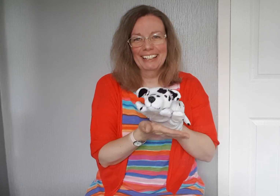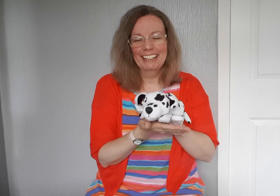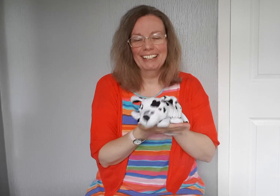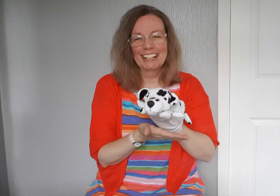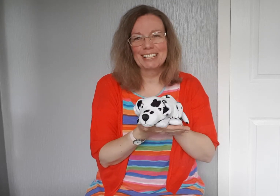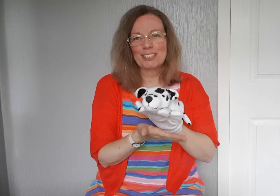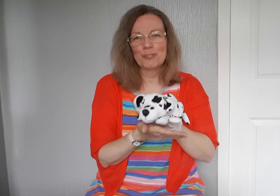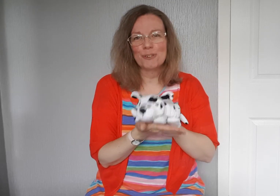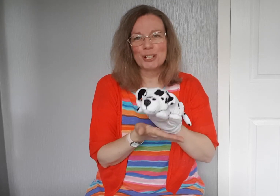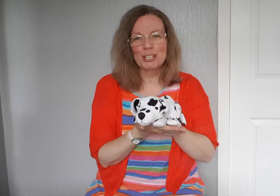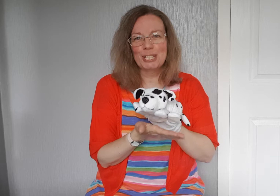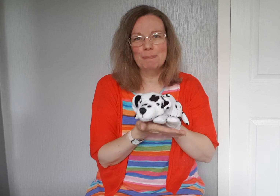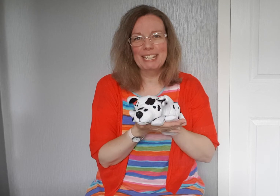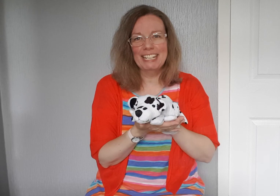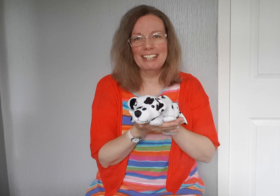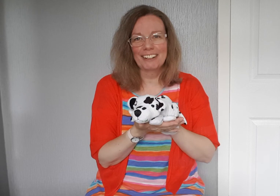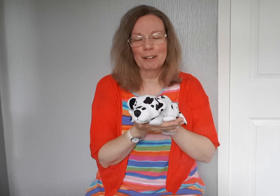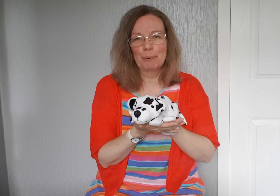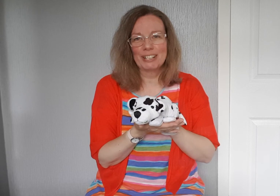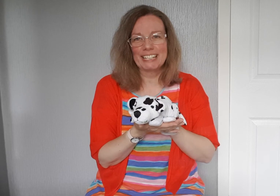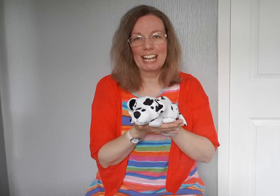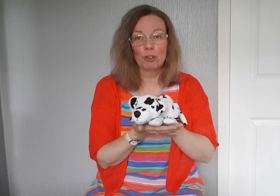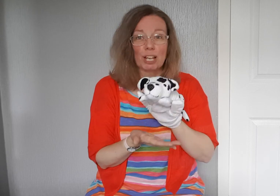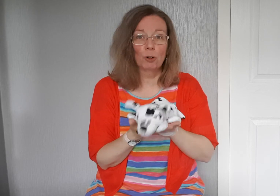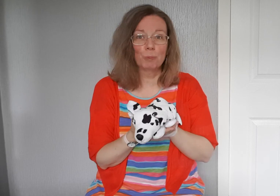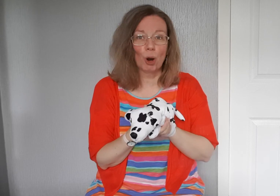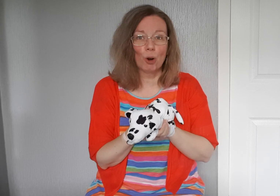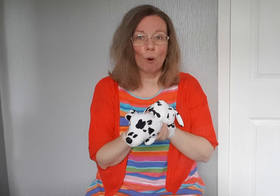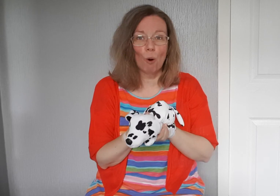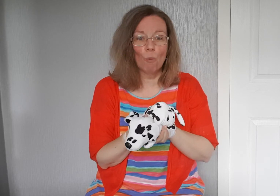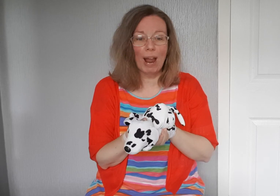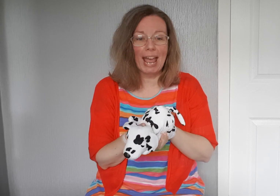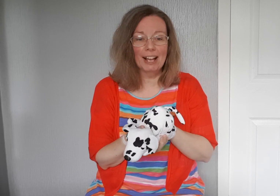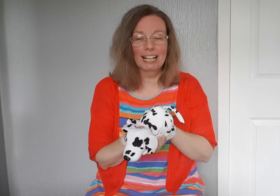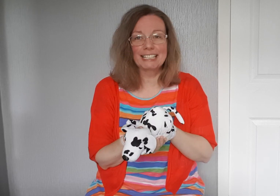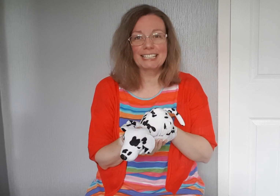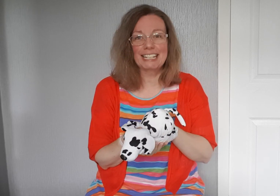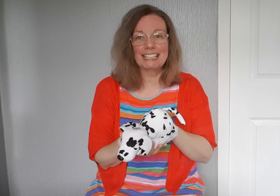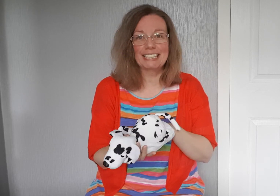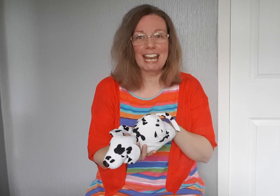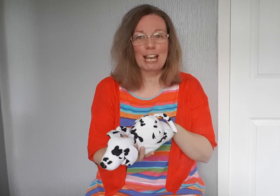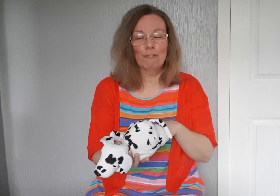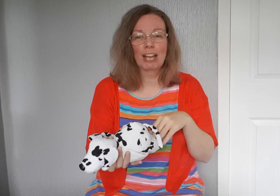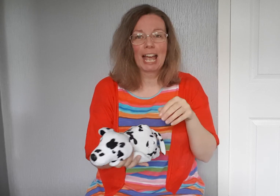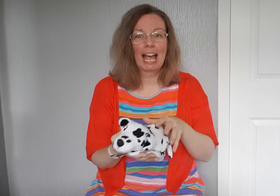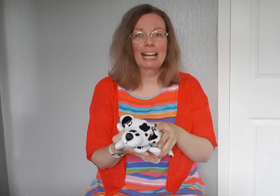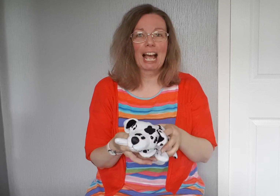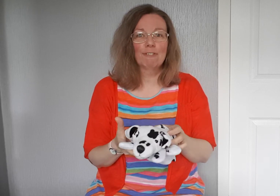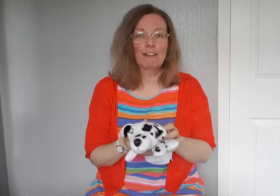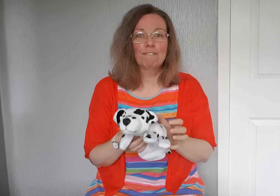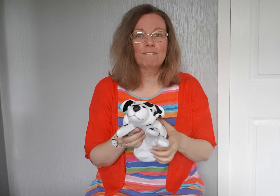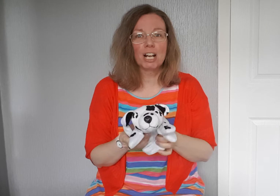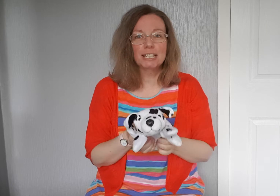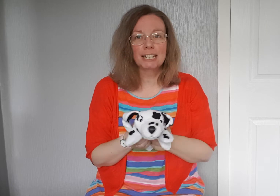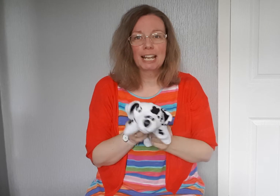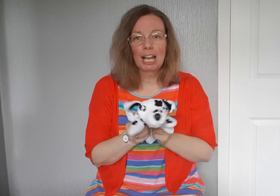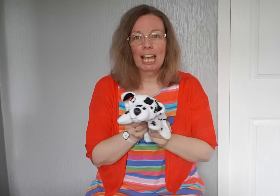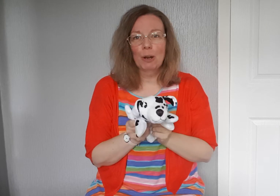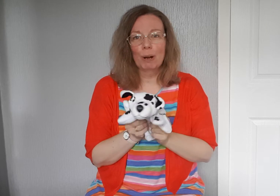It's so good to be here boys and girls. I hope you are all well and staying safe and having fun with